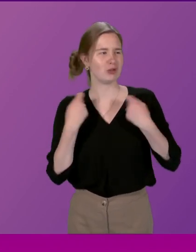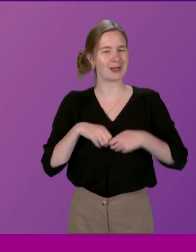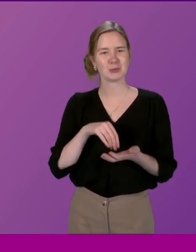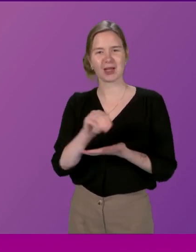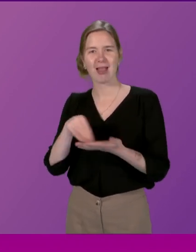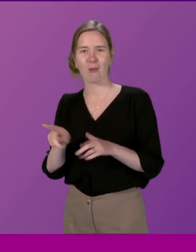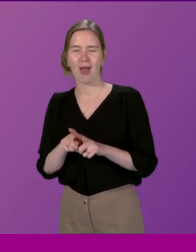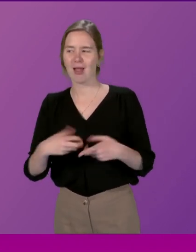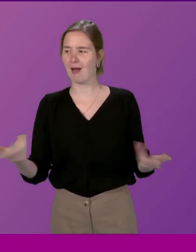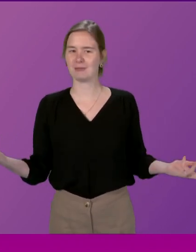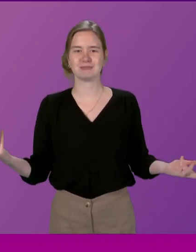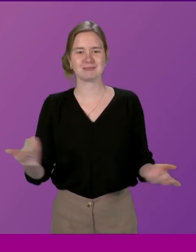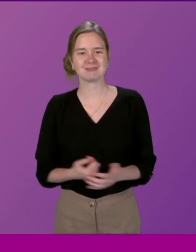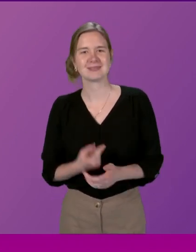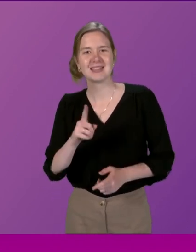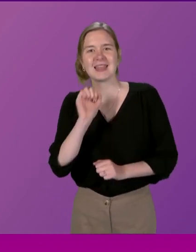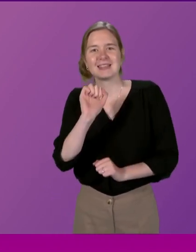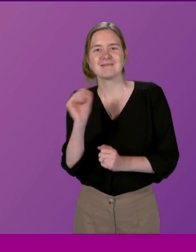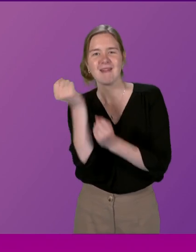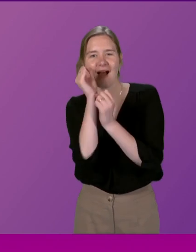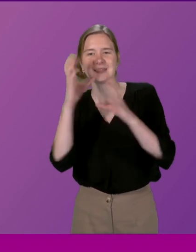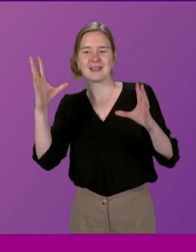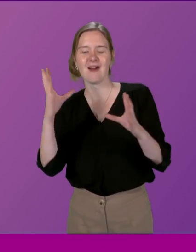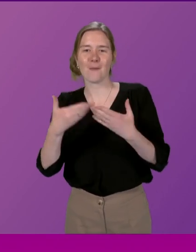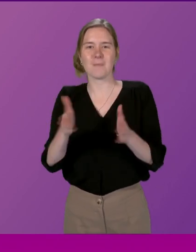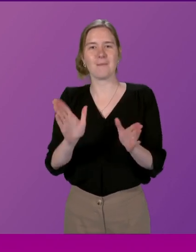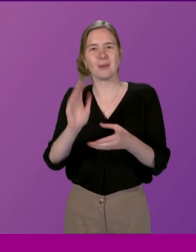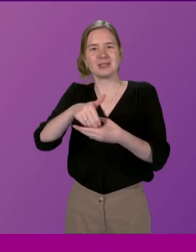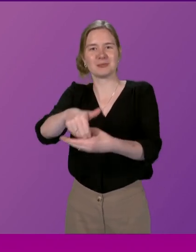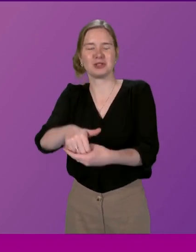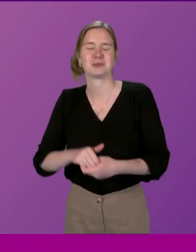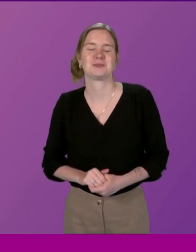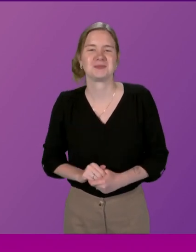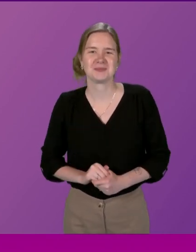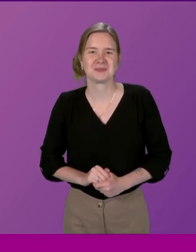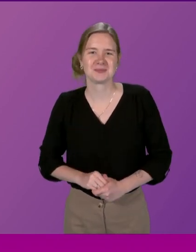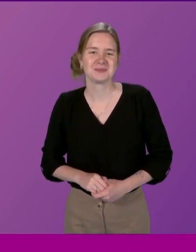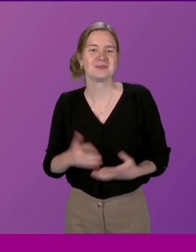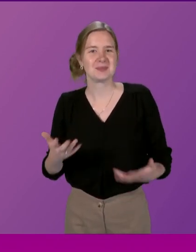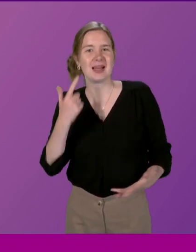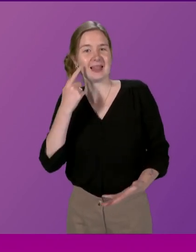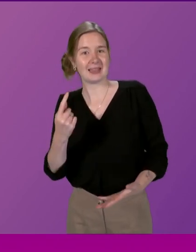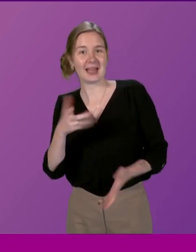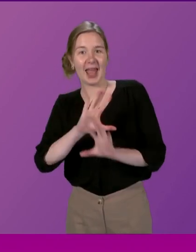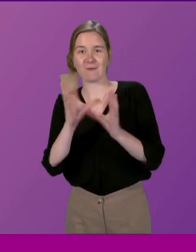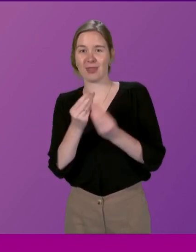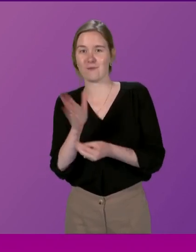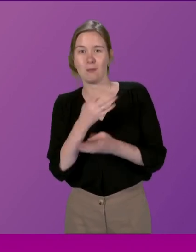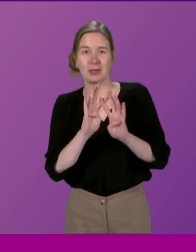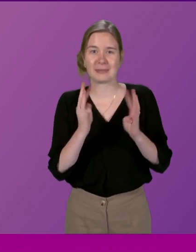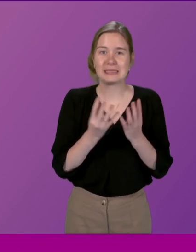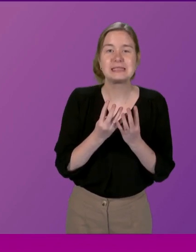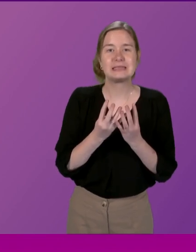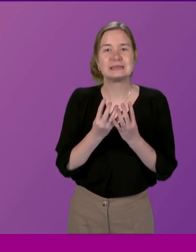sell as well as this idea of public participation. But I think all the stuff that came from the committee, I think, were